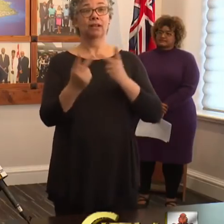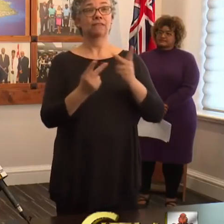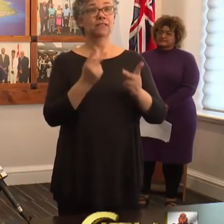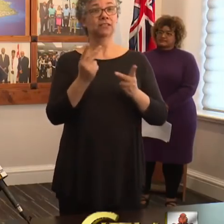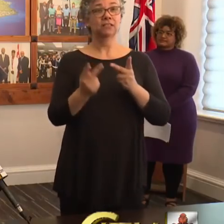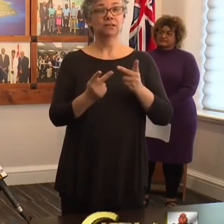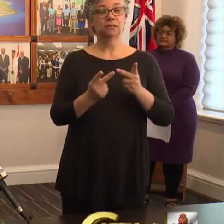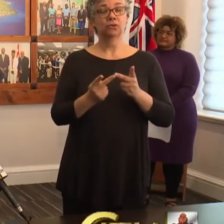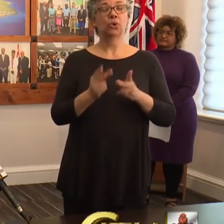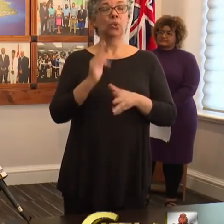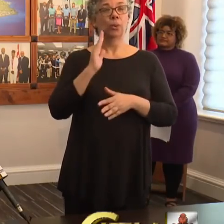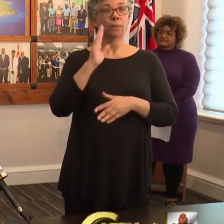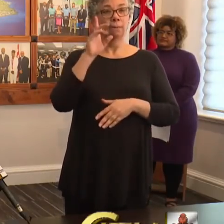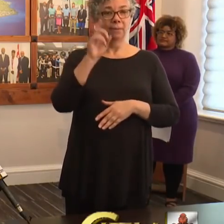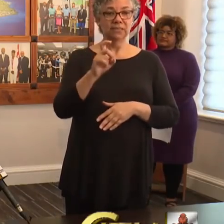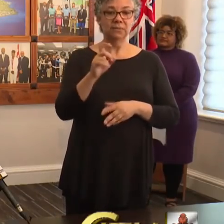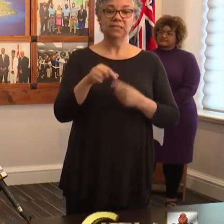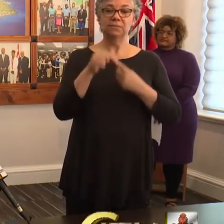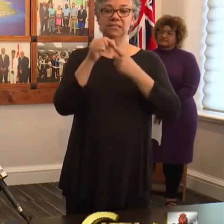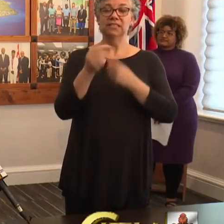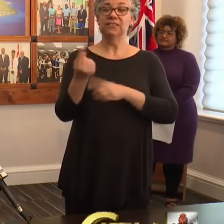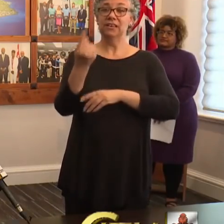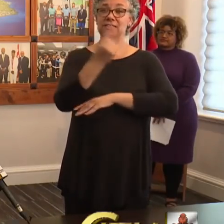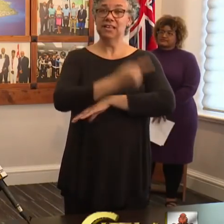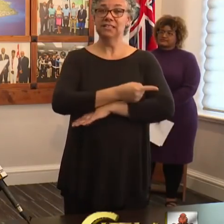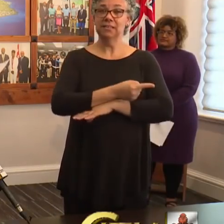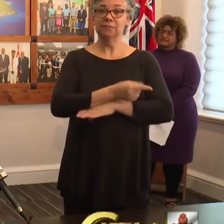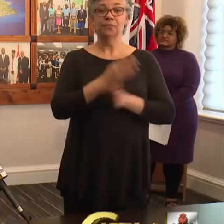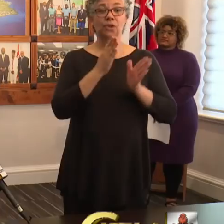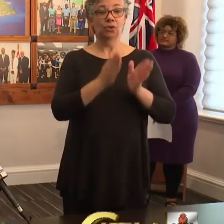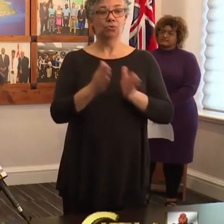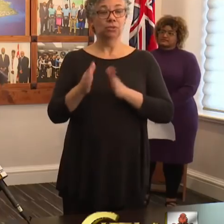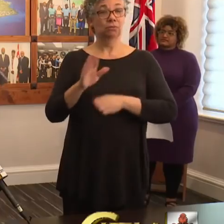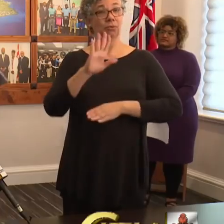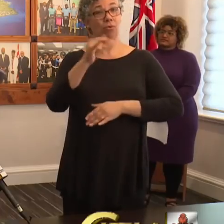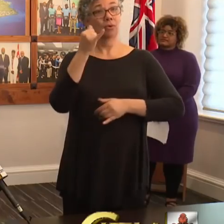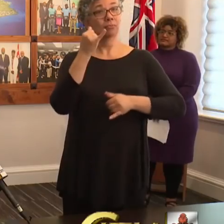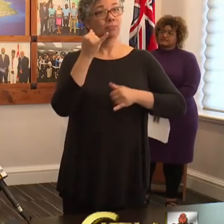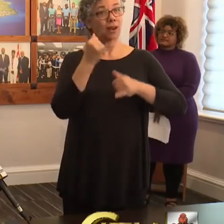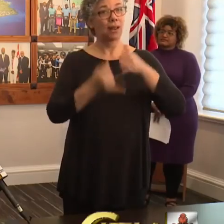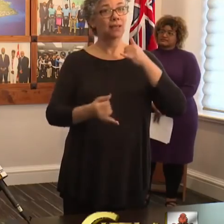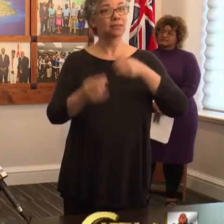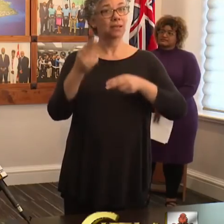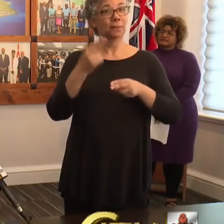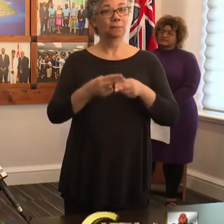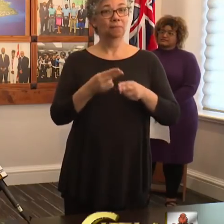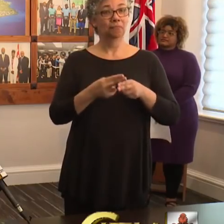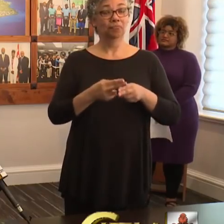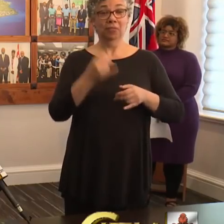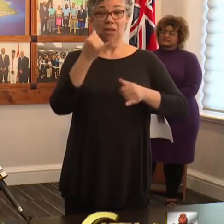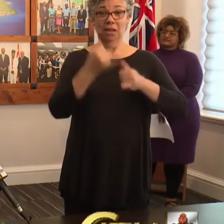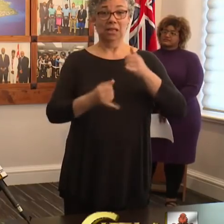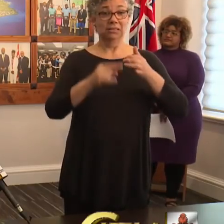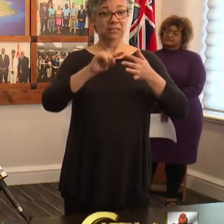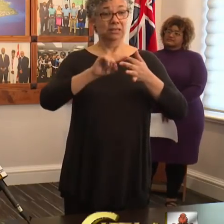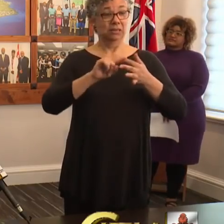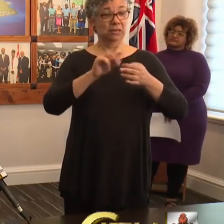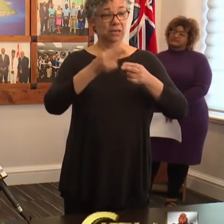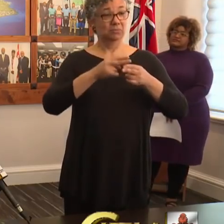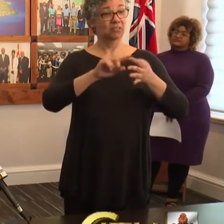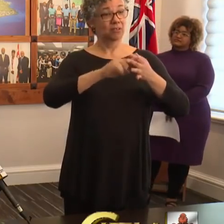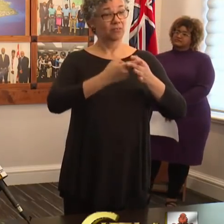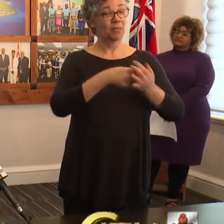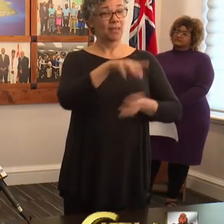will be done on specific days according to your surname. Last names beginning from